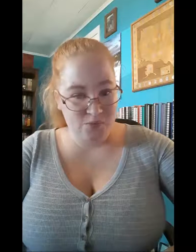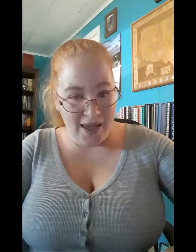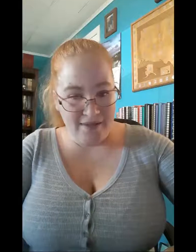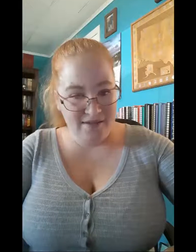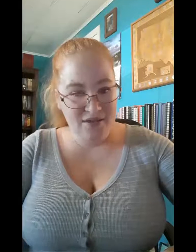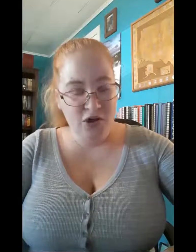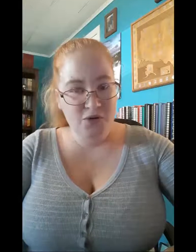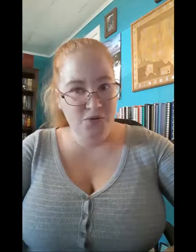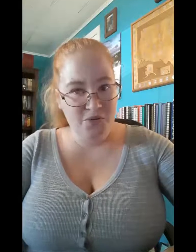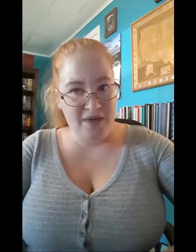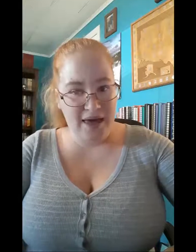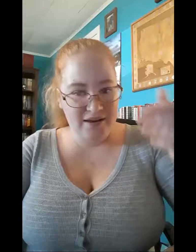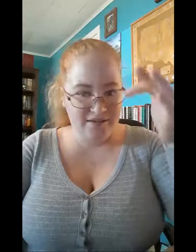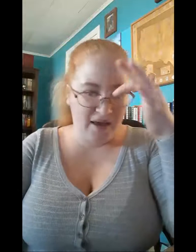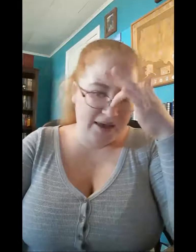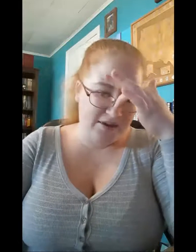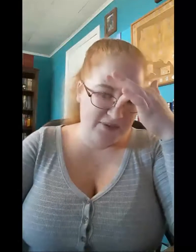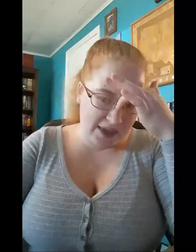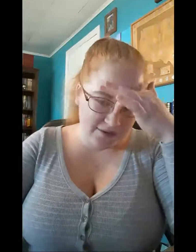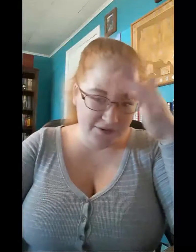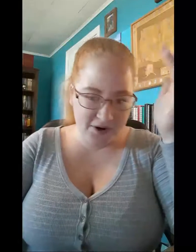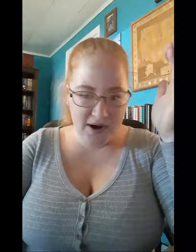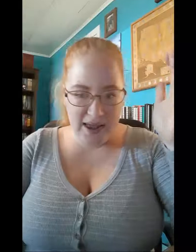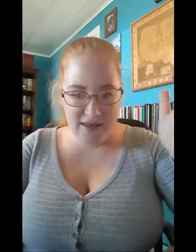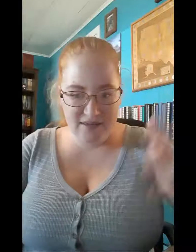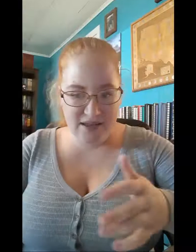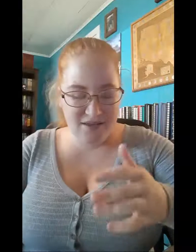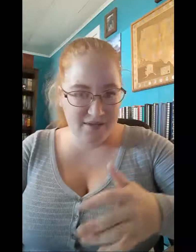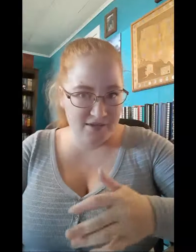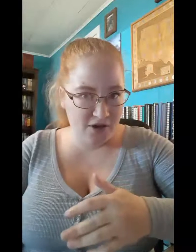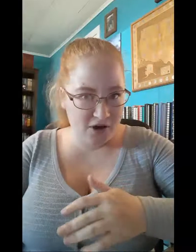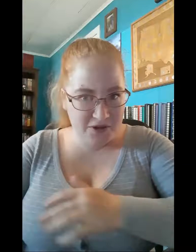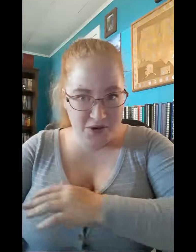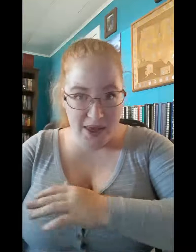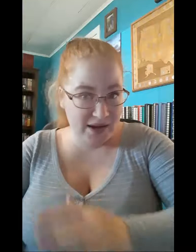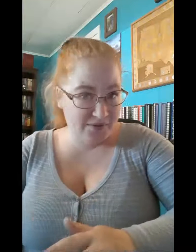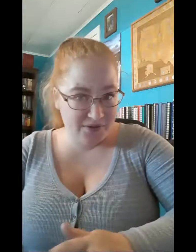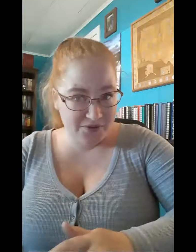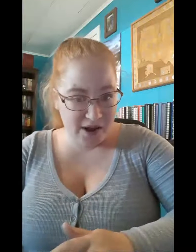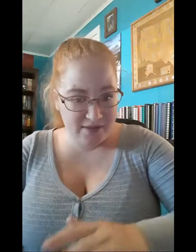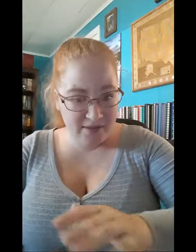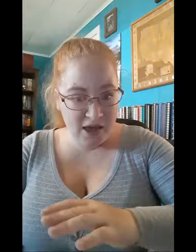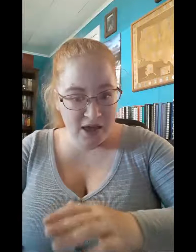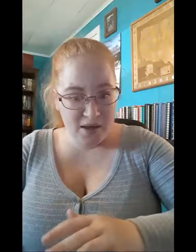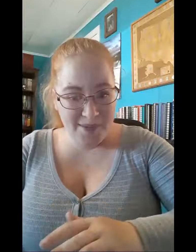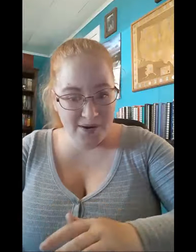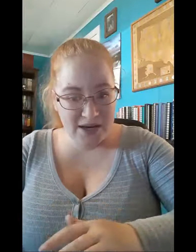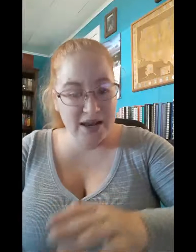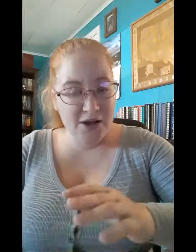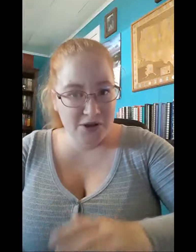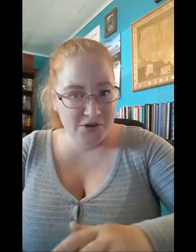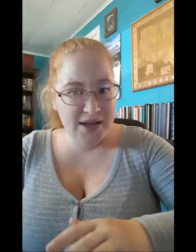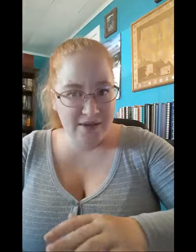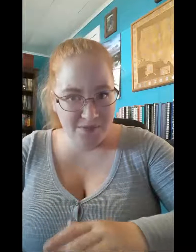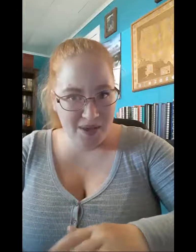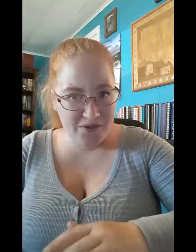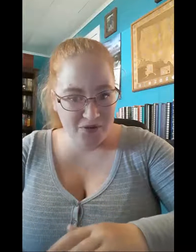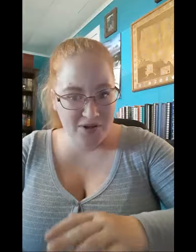West, whose dad is dying of cancer, and he doesn't talk to any of his friends about it, including his best friend